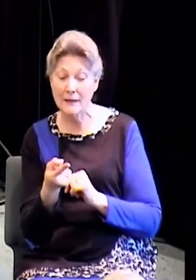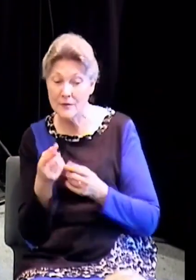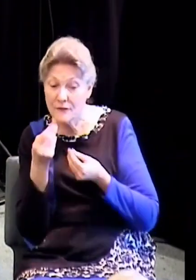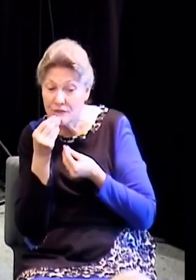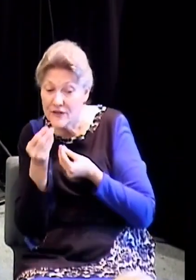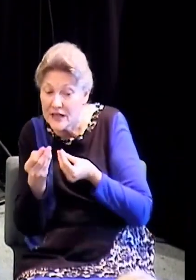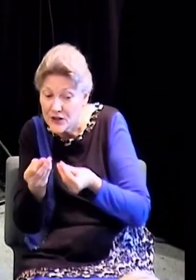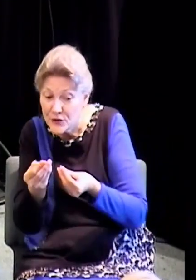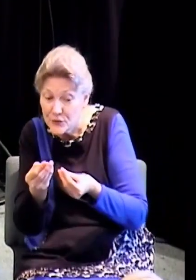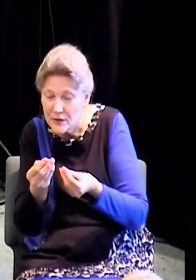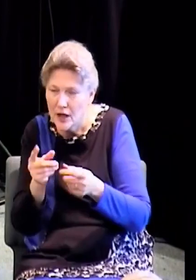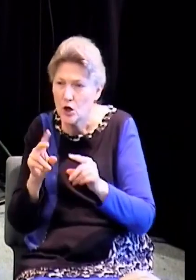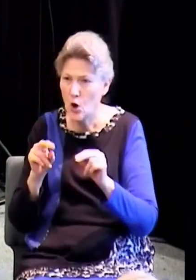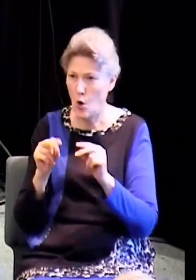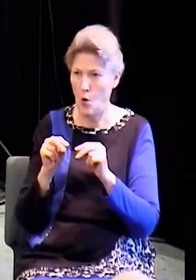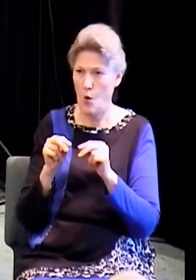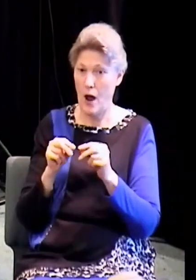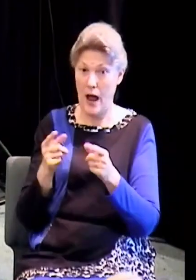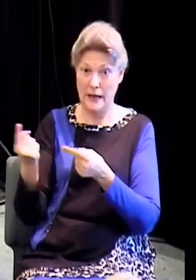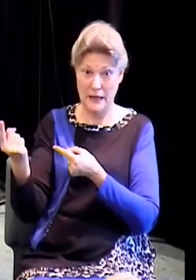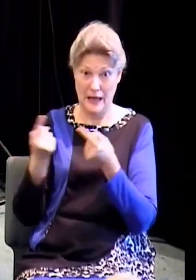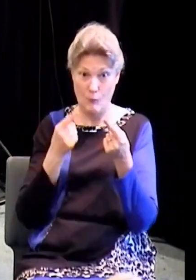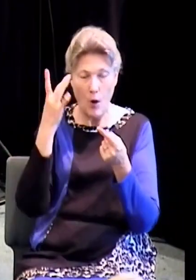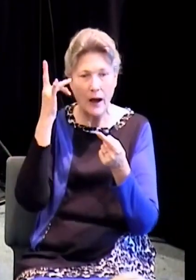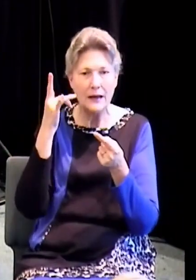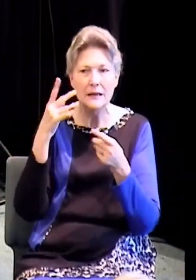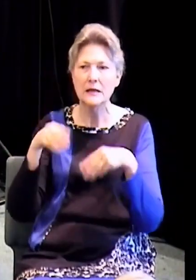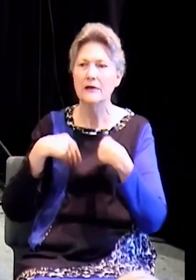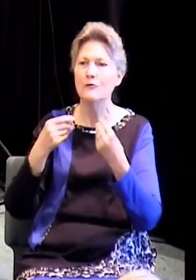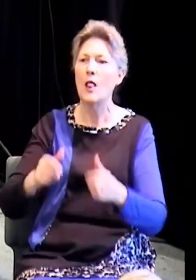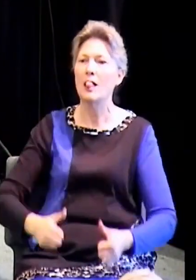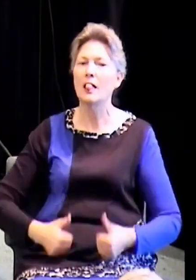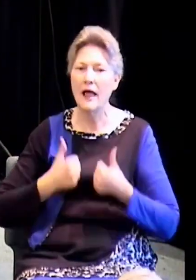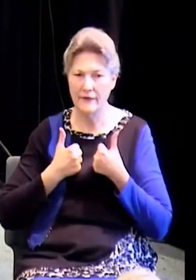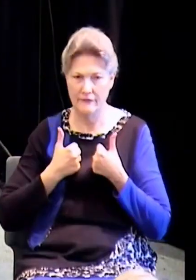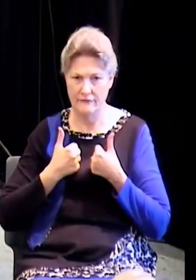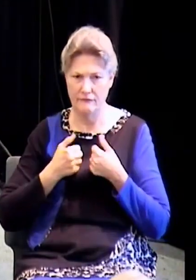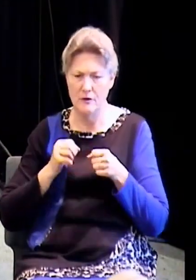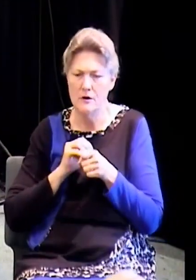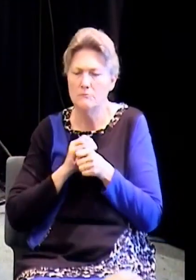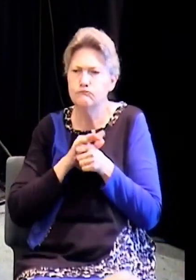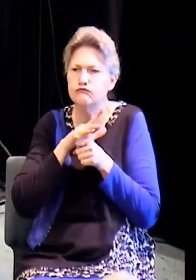He said, I came that you might have life and that you might have it more abundantly.